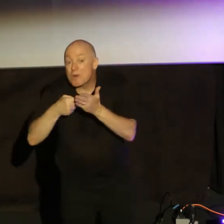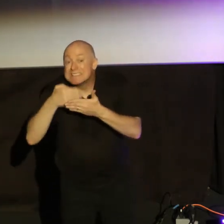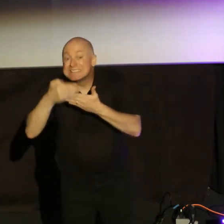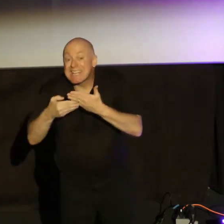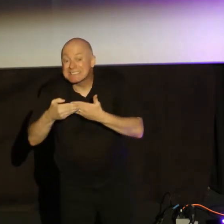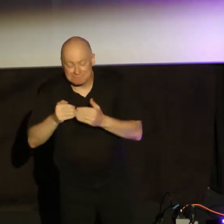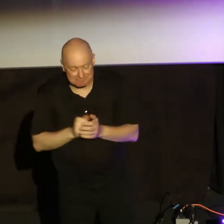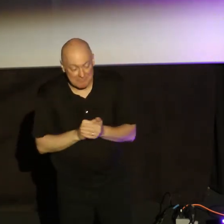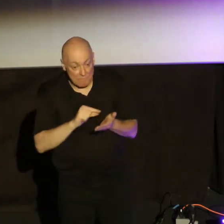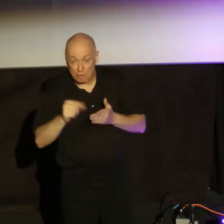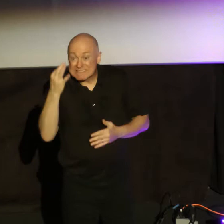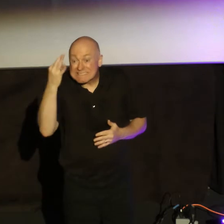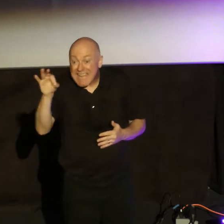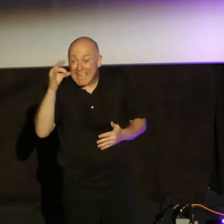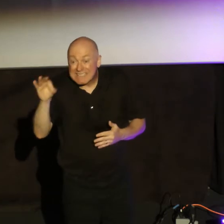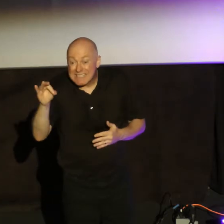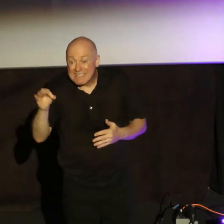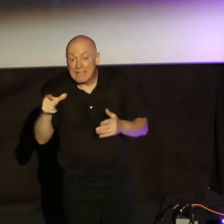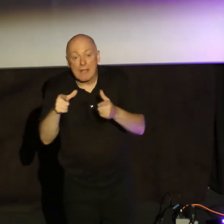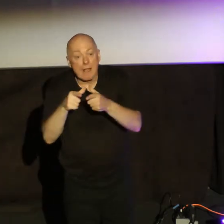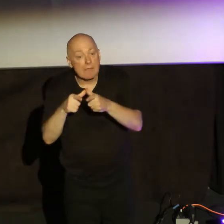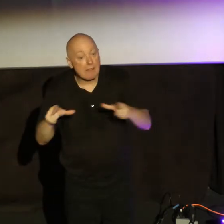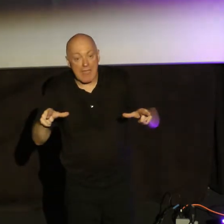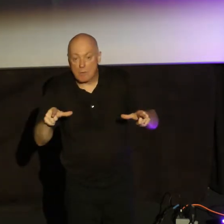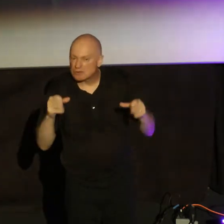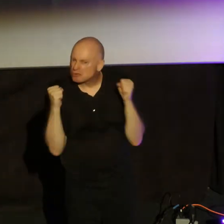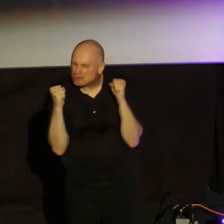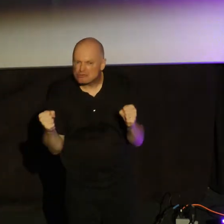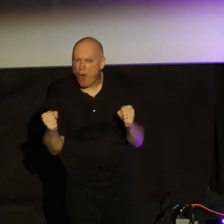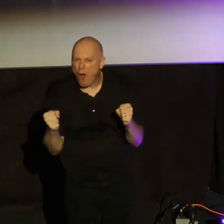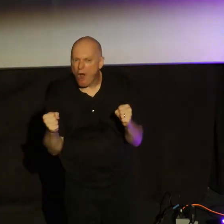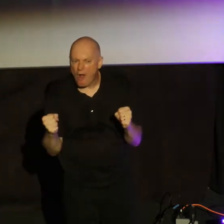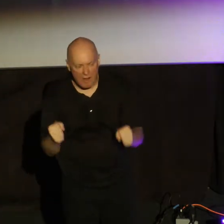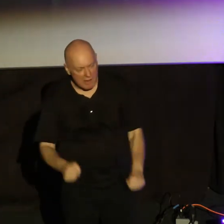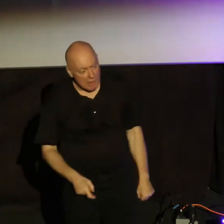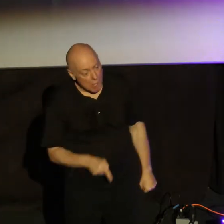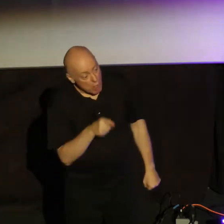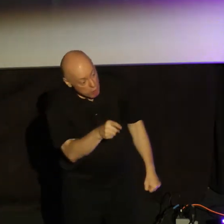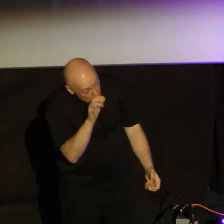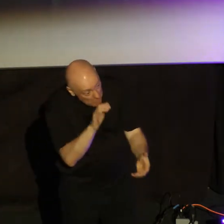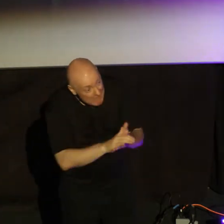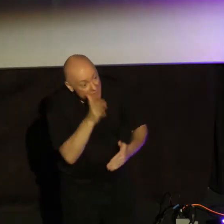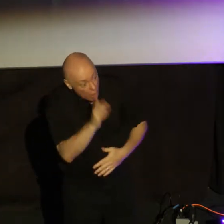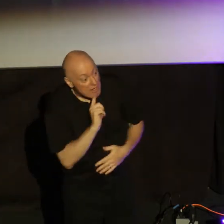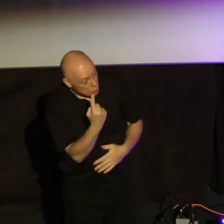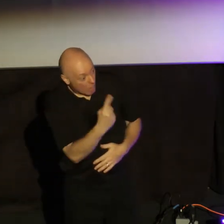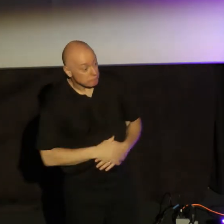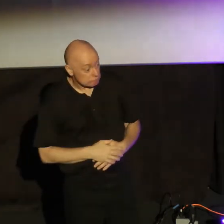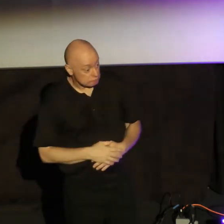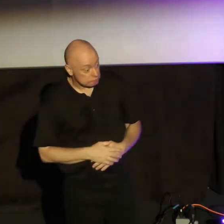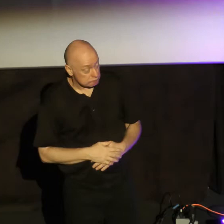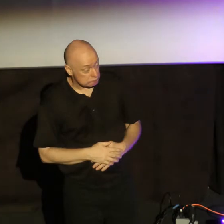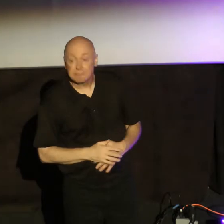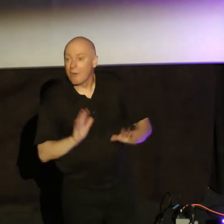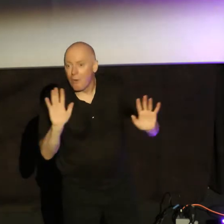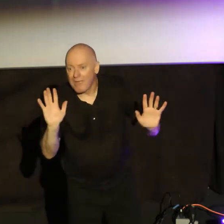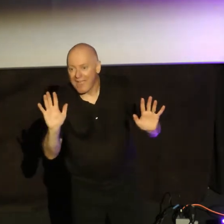he says in verse 19. The language couldn't be much stronger. You believe that God is one. So, now he's speaking to their,